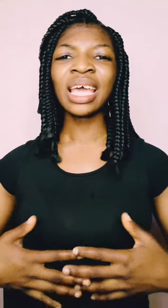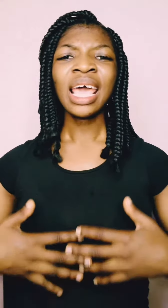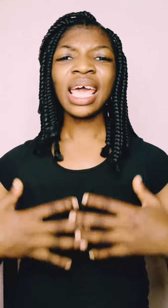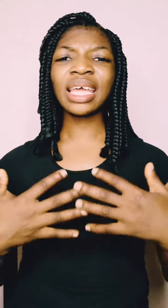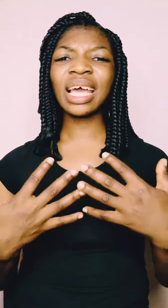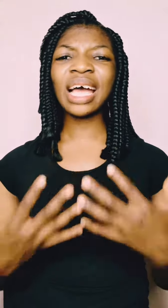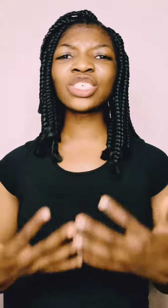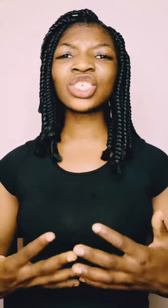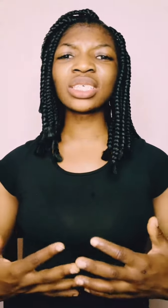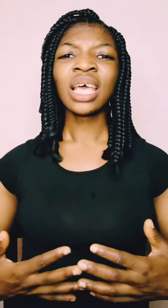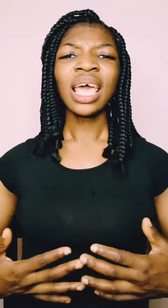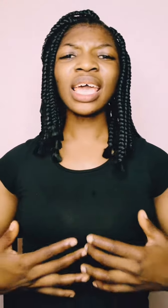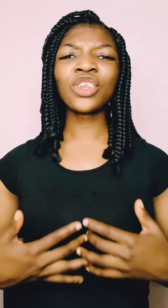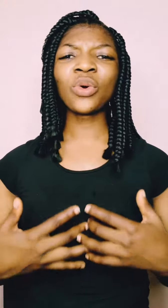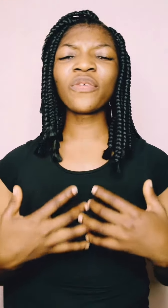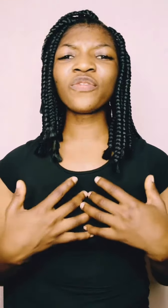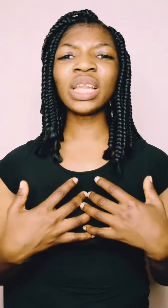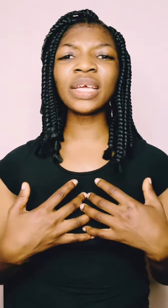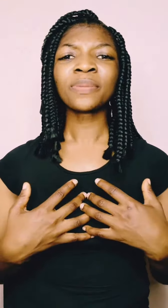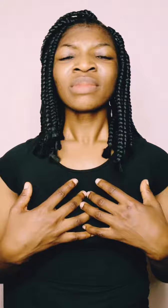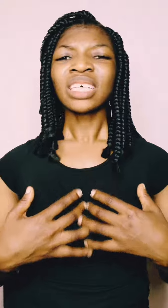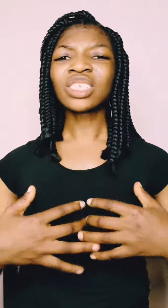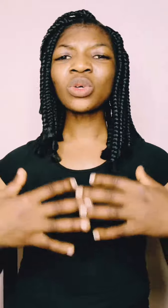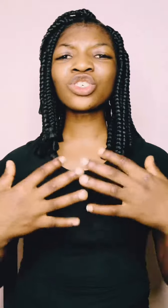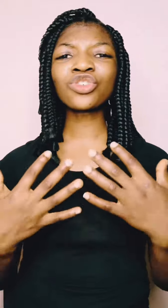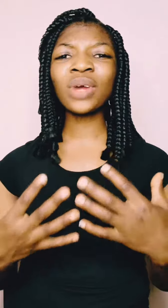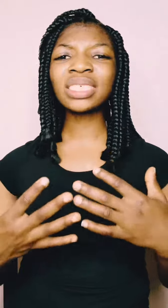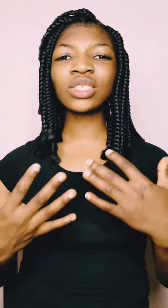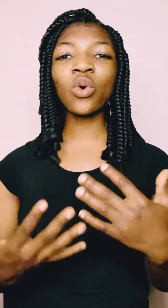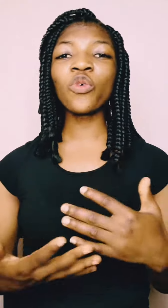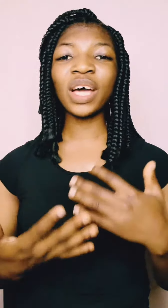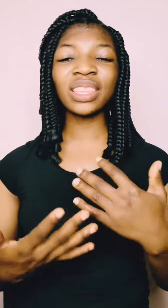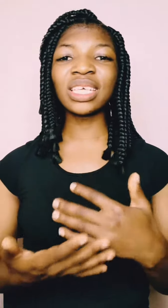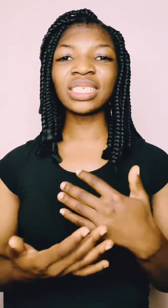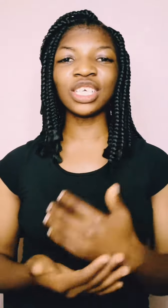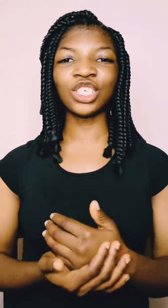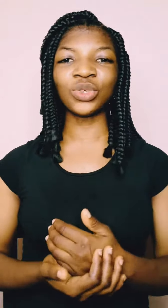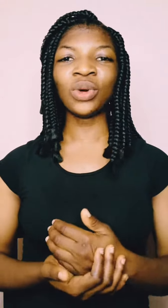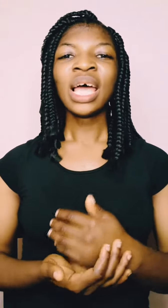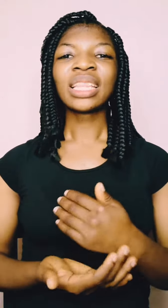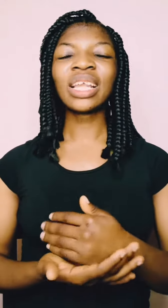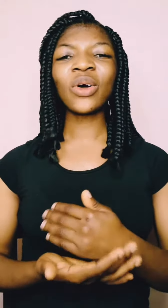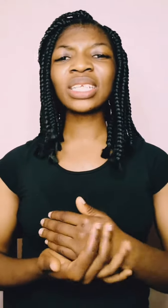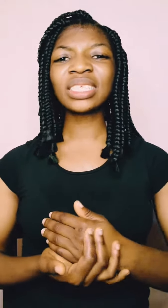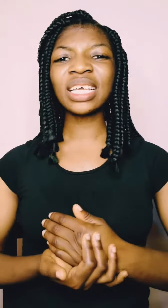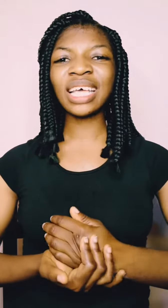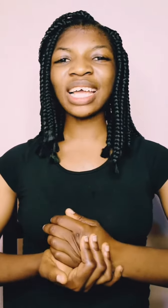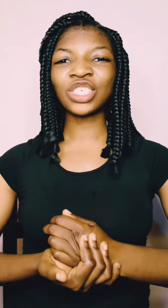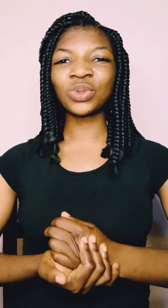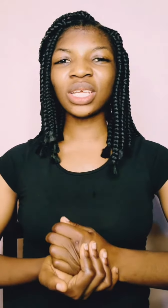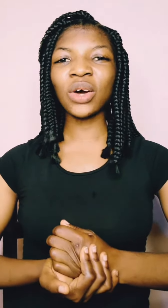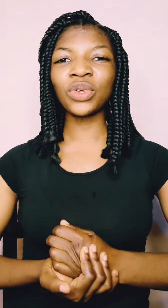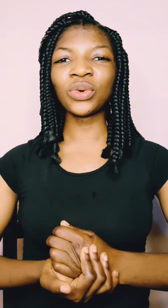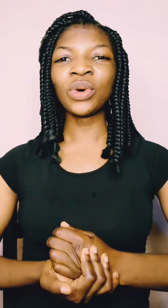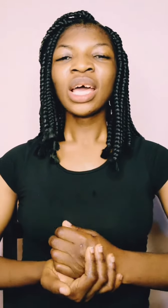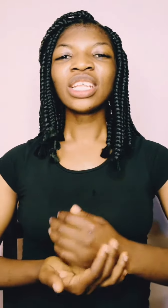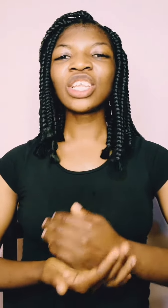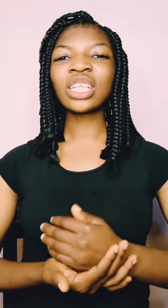and anxious and you're feeling so stressed over this issue. The Lord says I should tell you not